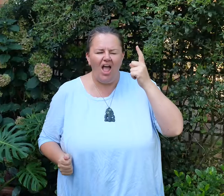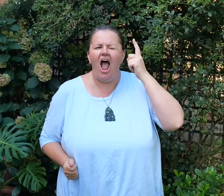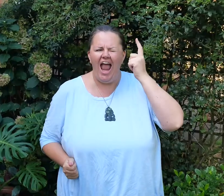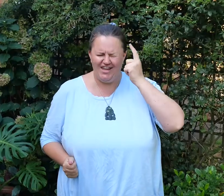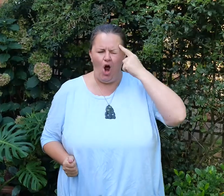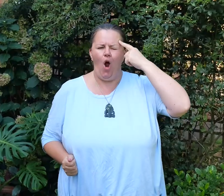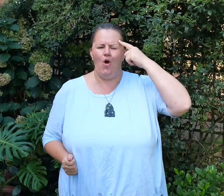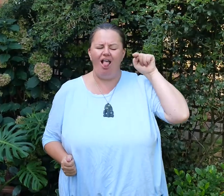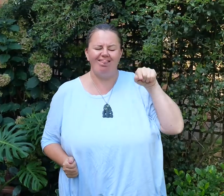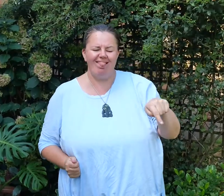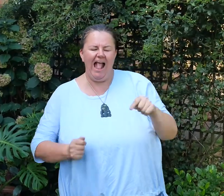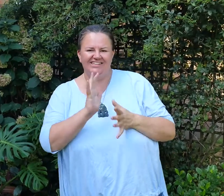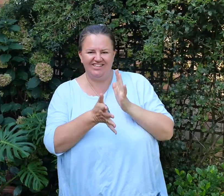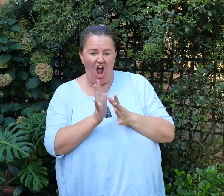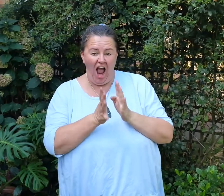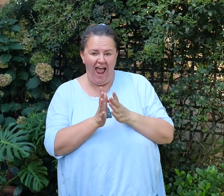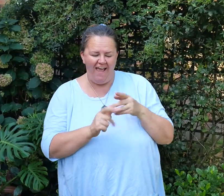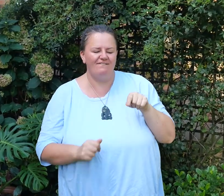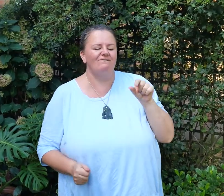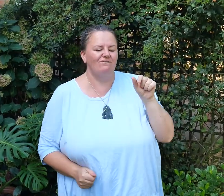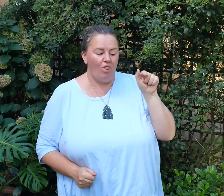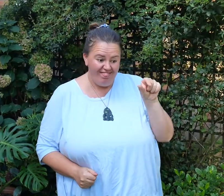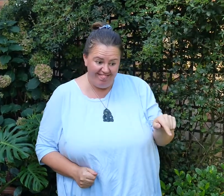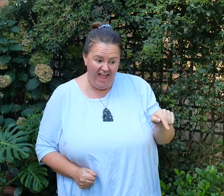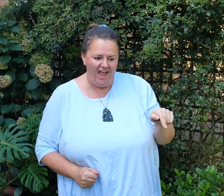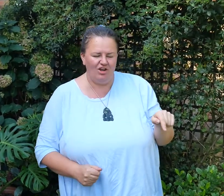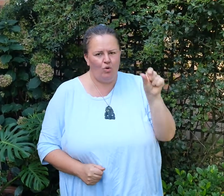I know that sign for that word.